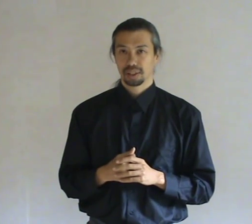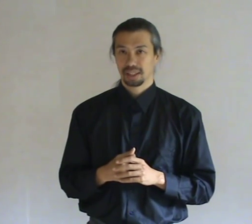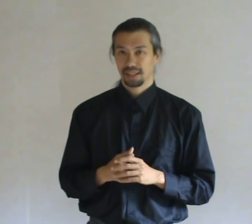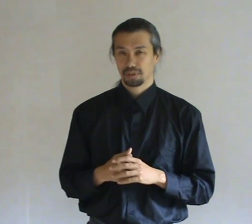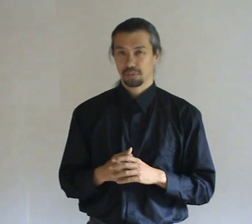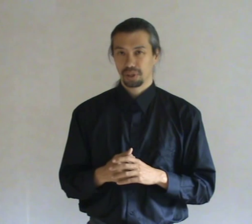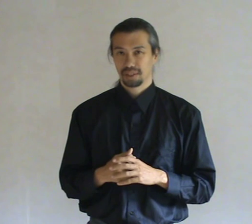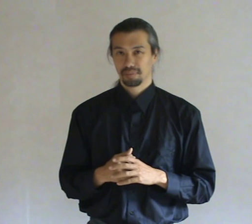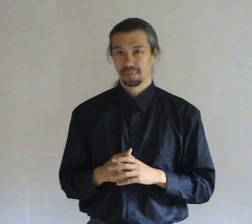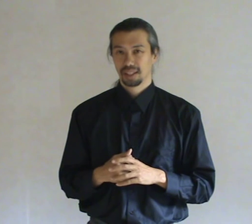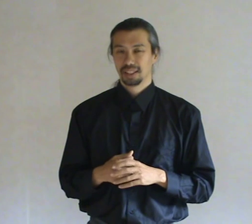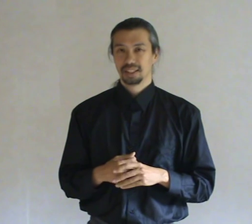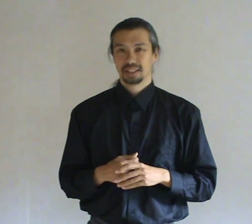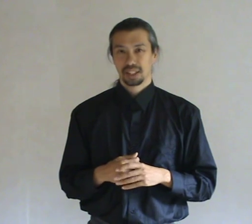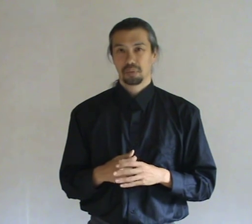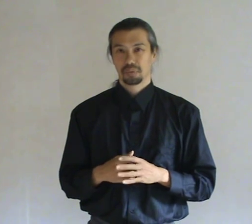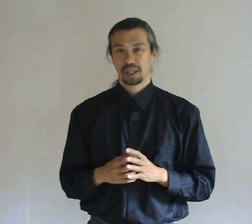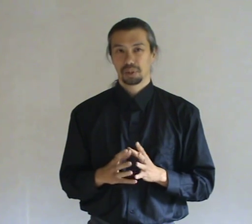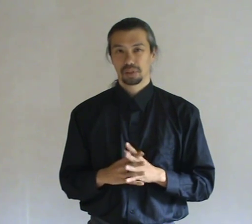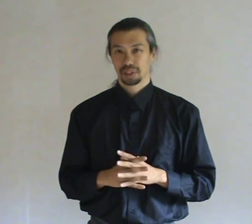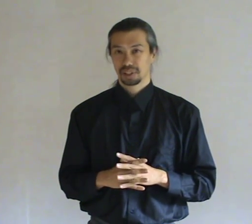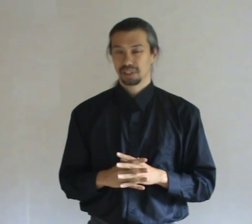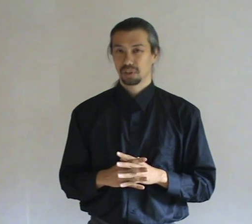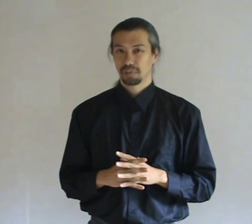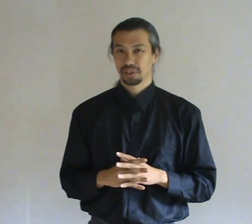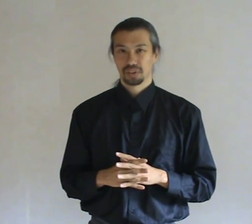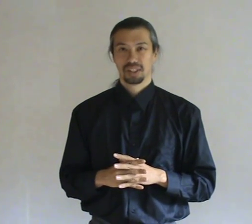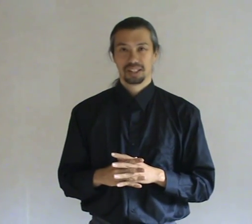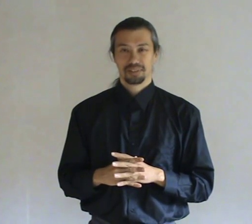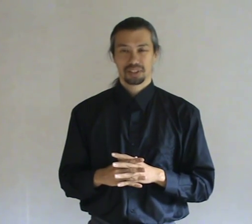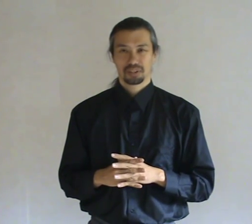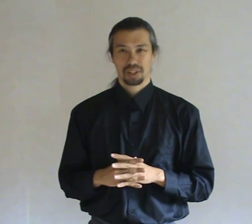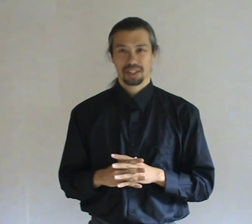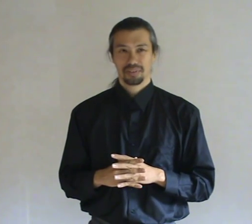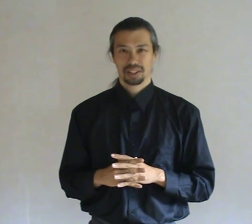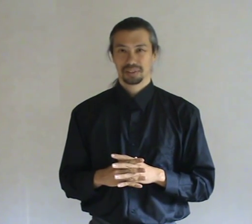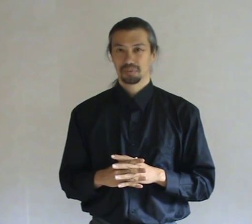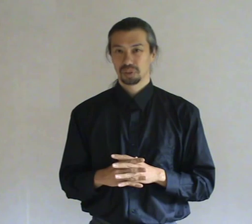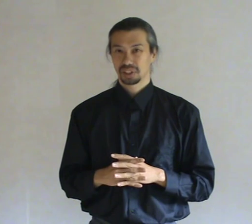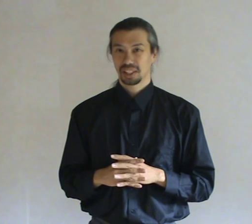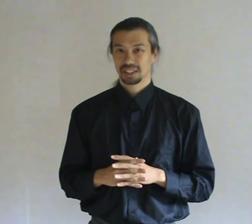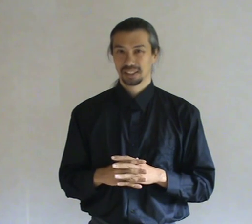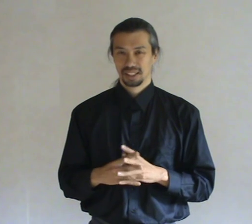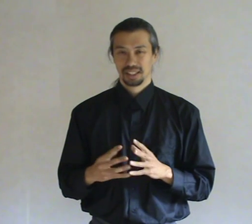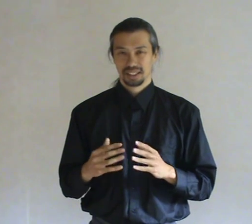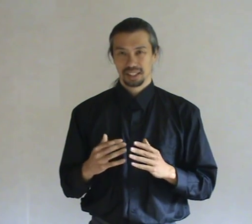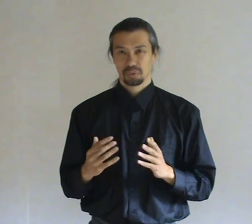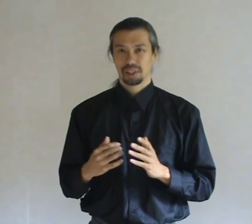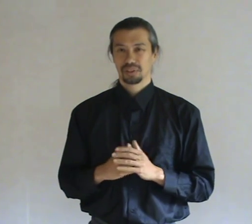than out of the body. So I wish you much enjoyment of the next video and success in ridding